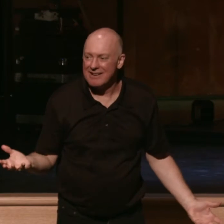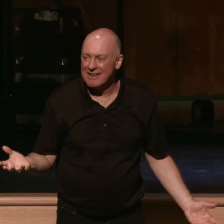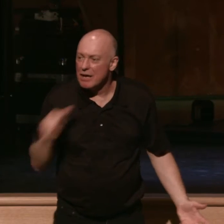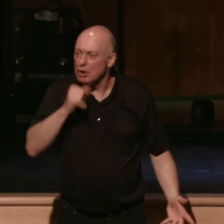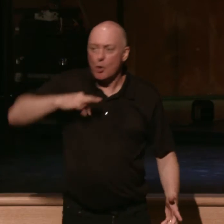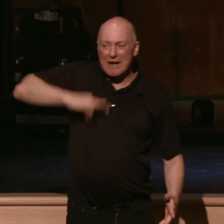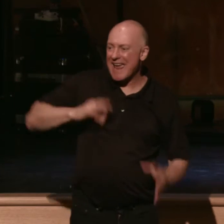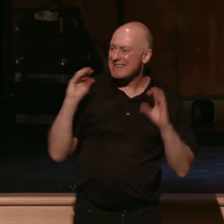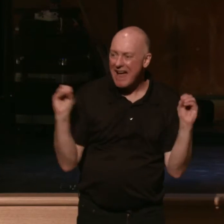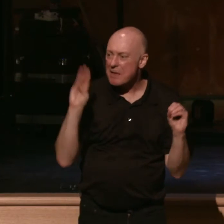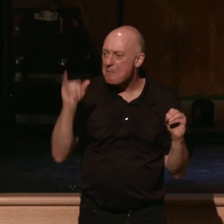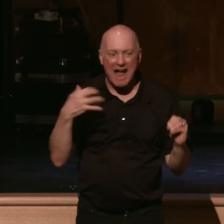anything by complaining.